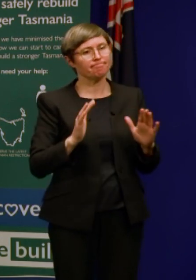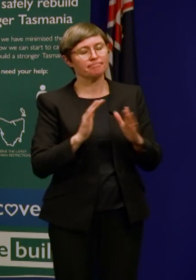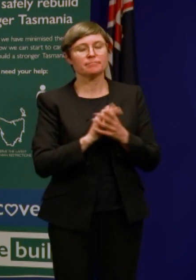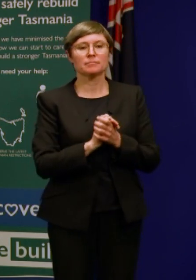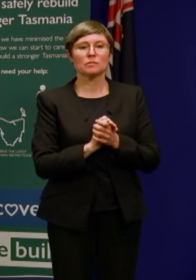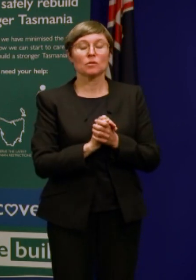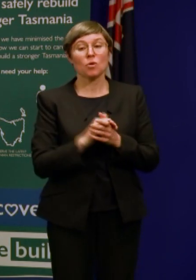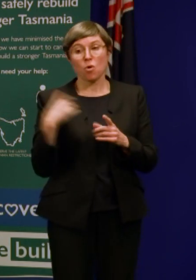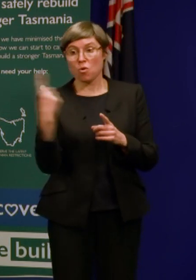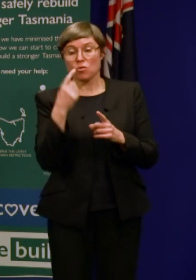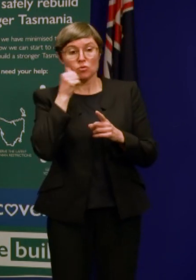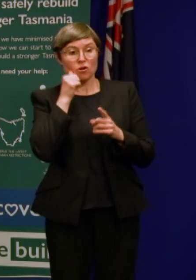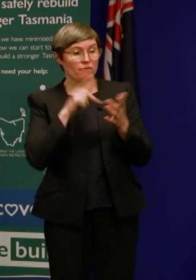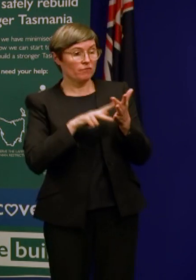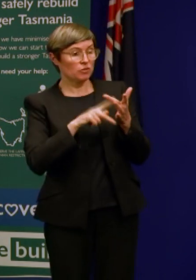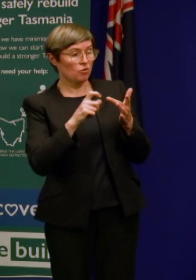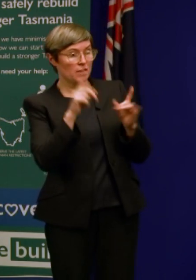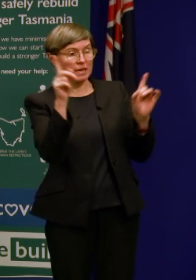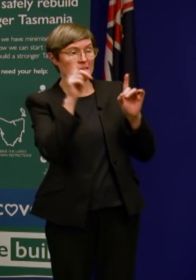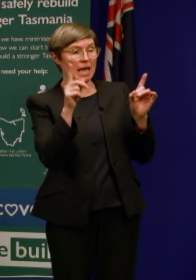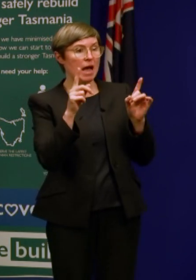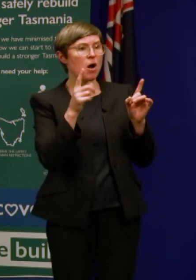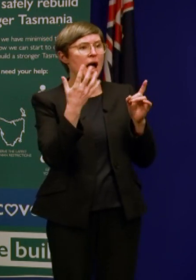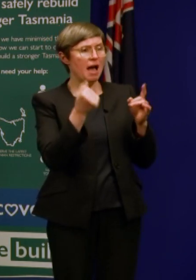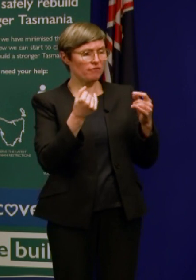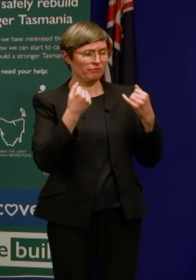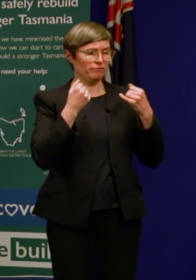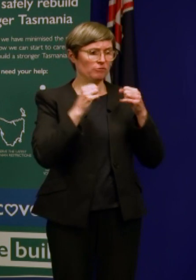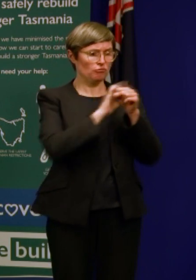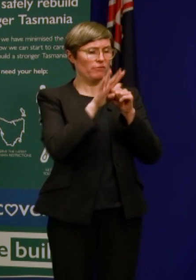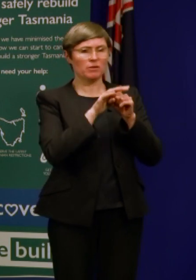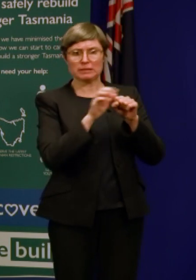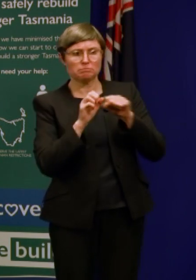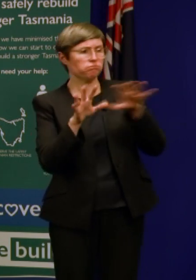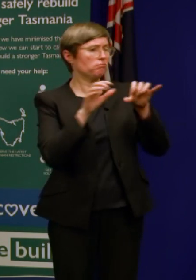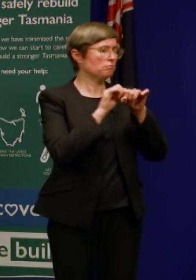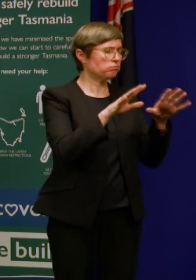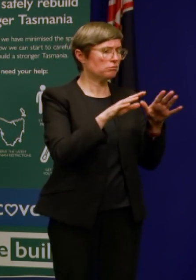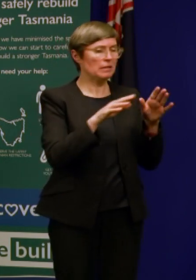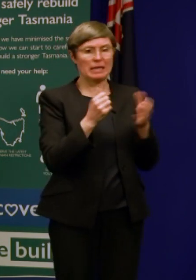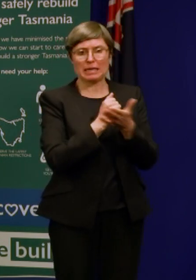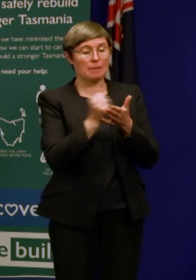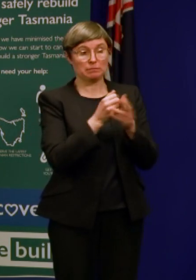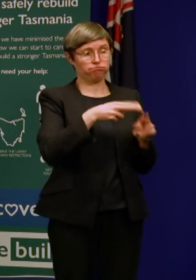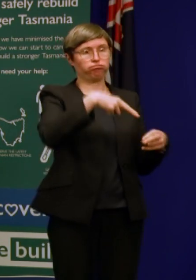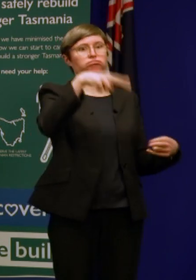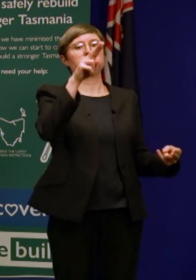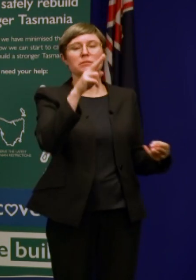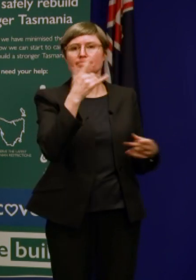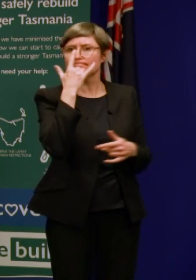battling a number of outbreaks and cases in large numbers through metropolitan Melbourne.